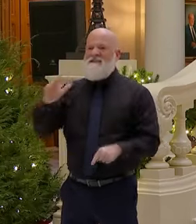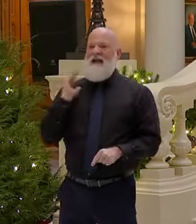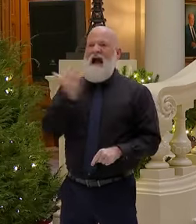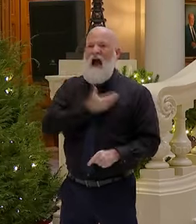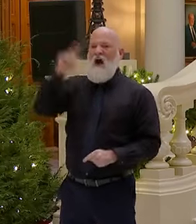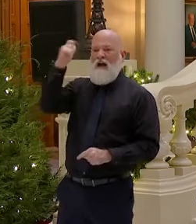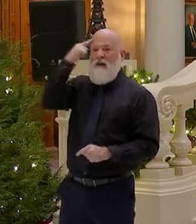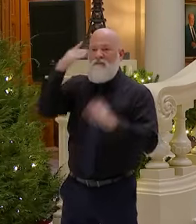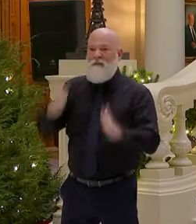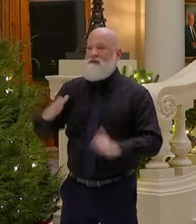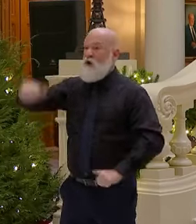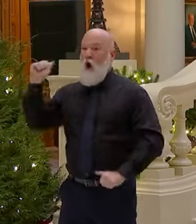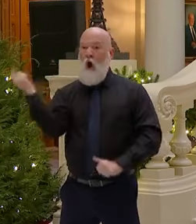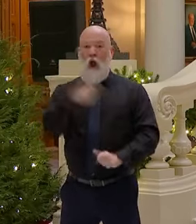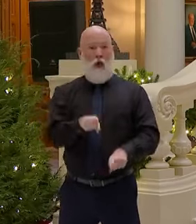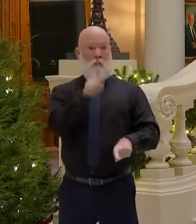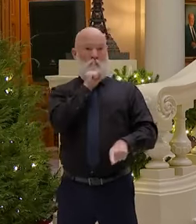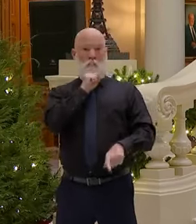this.